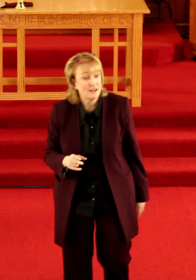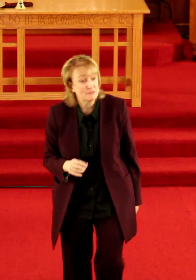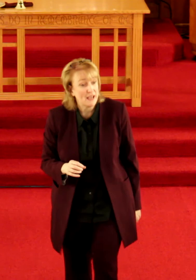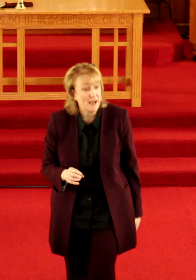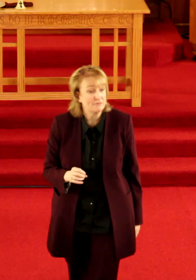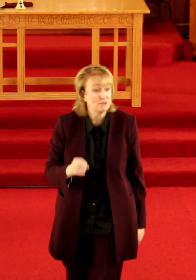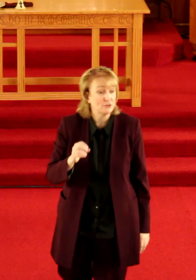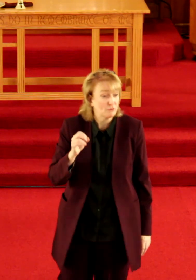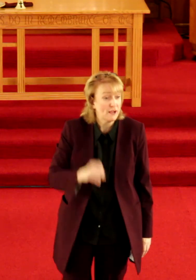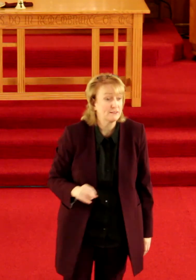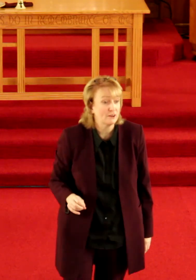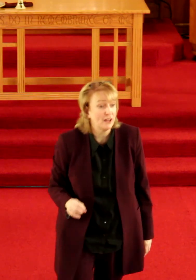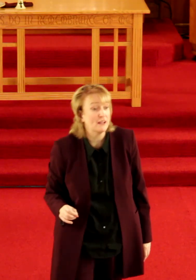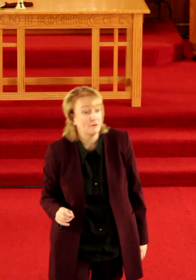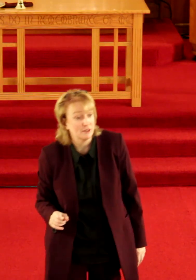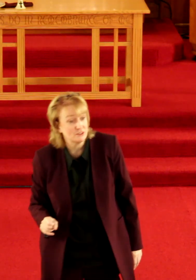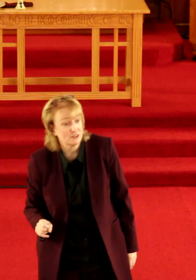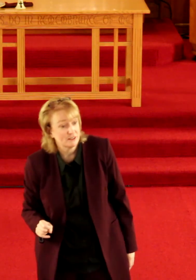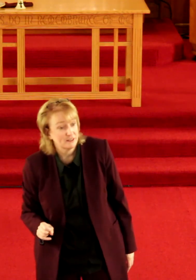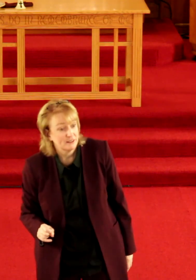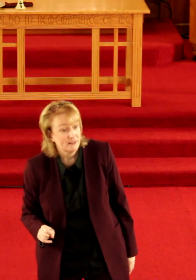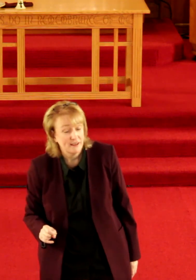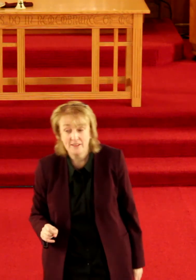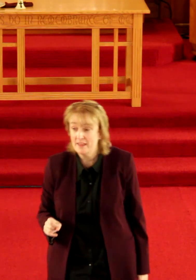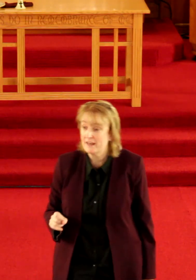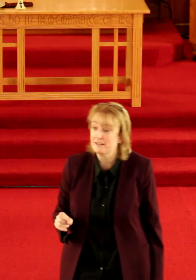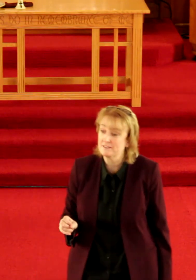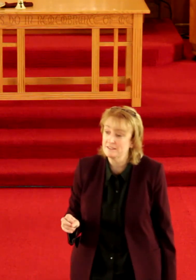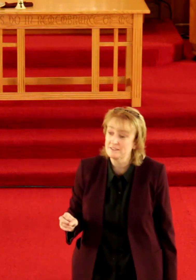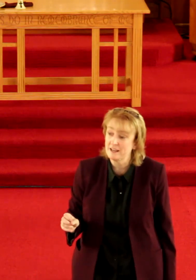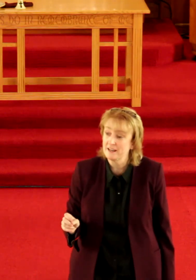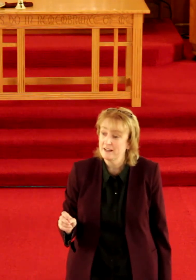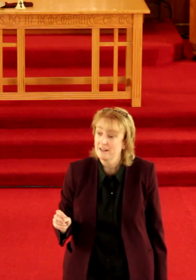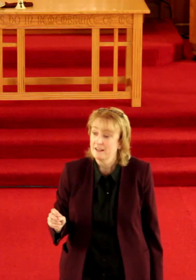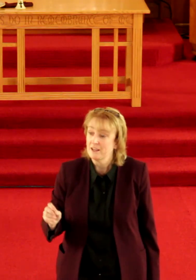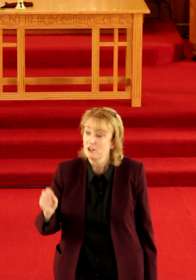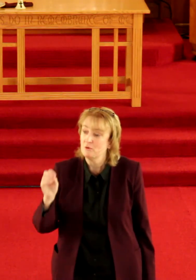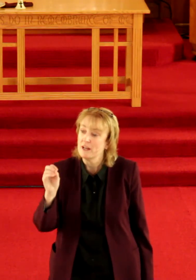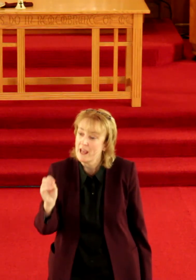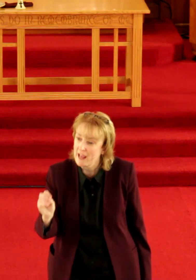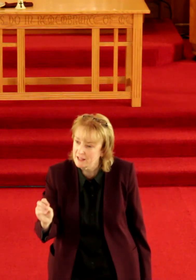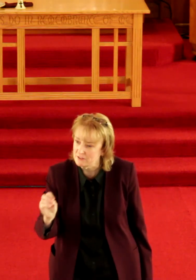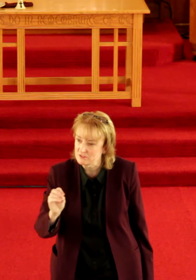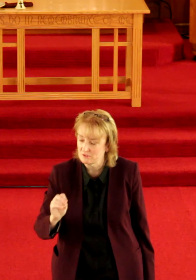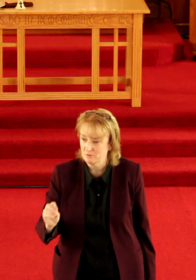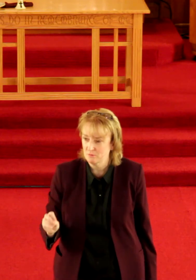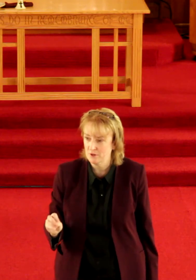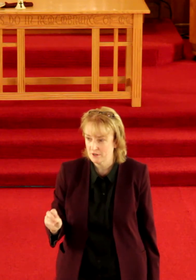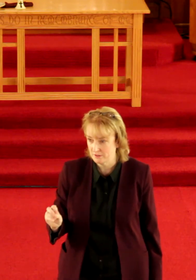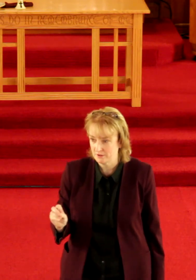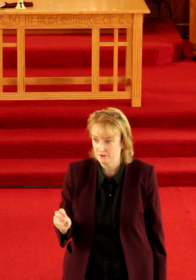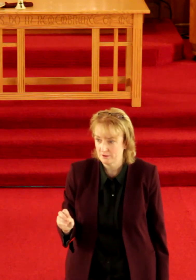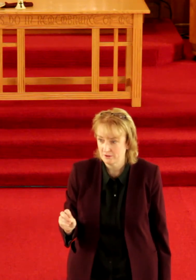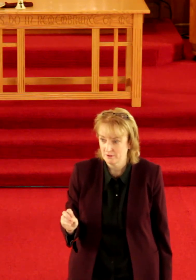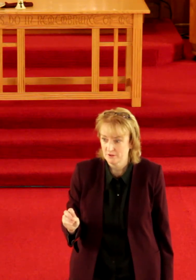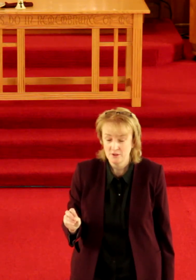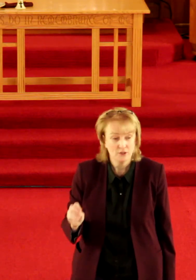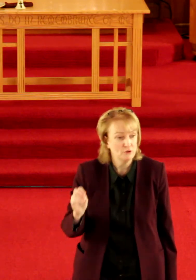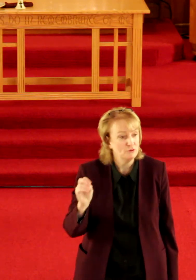times i have to correct their language and that is is that you enhance one another you